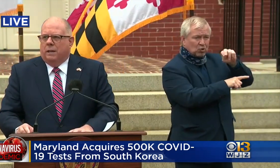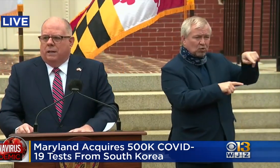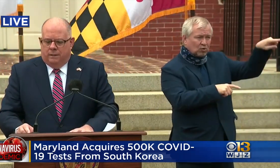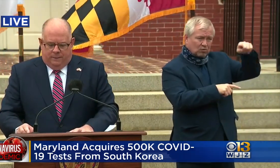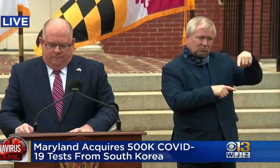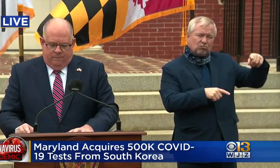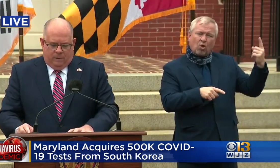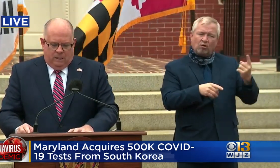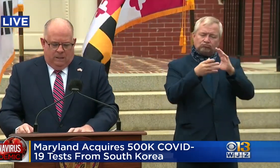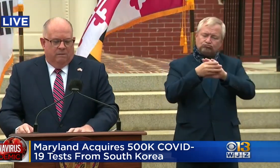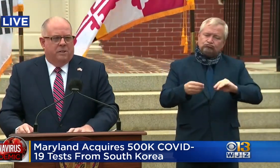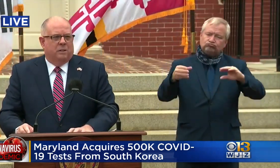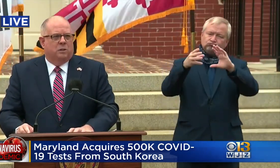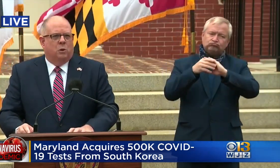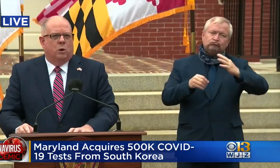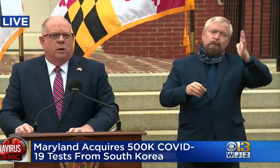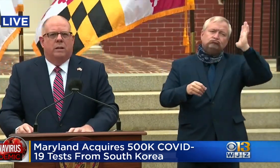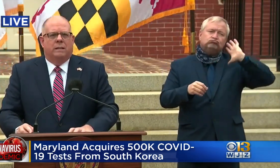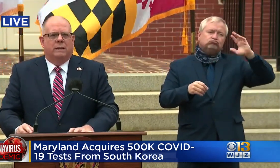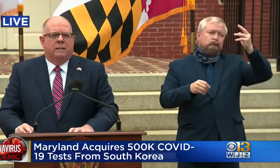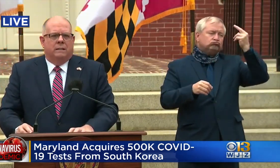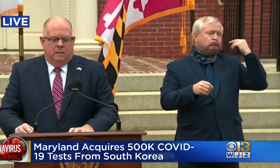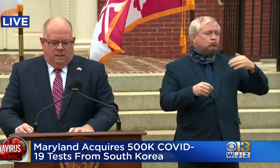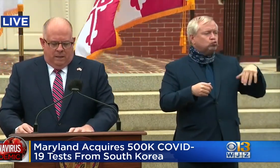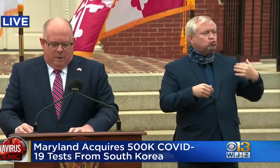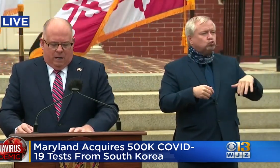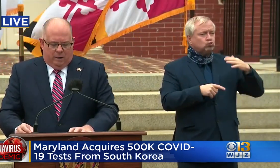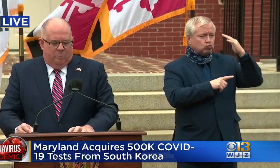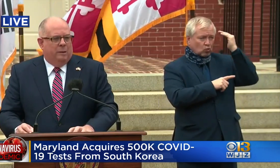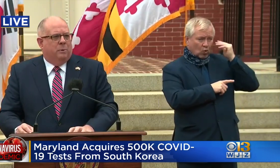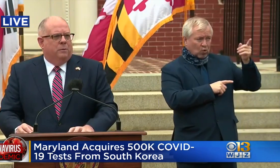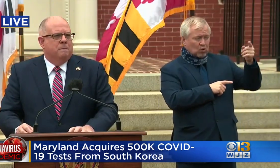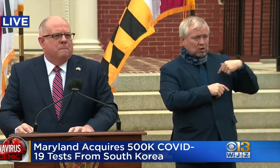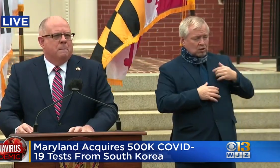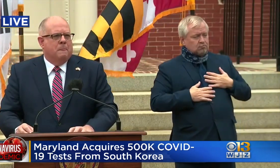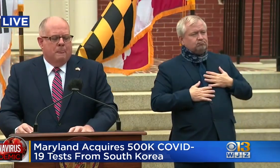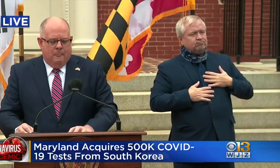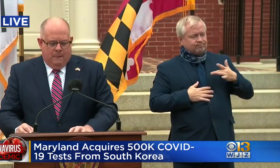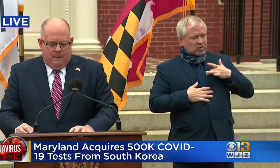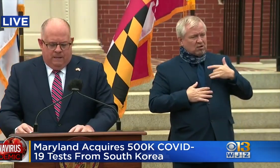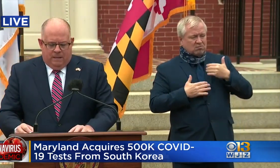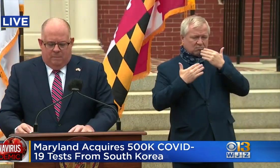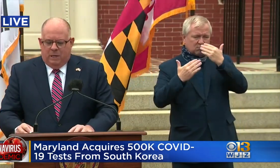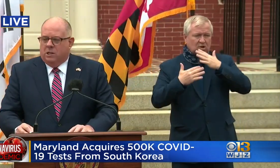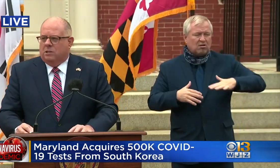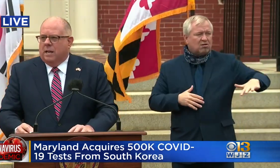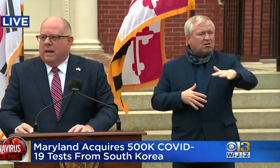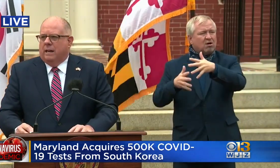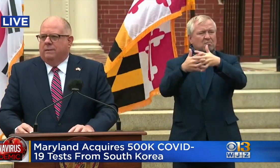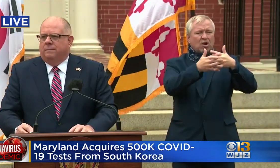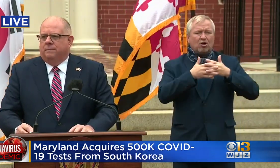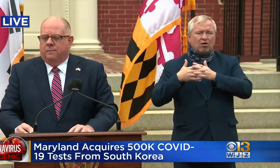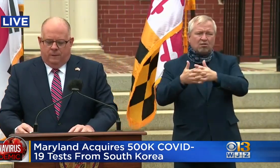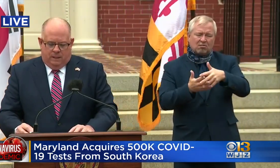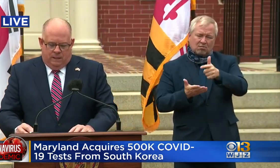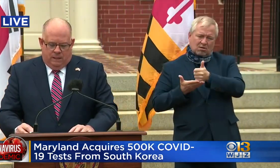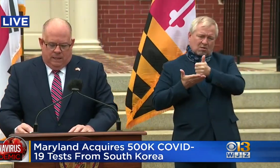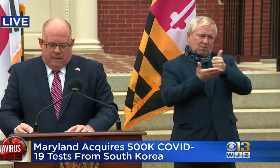South Korea feels toward the American people. Let me just say